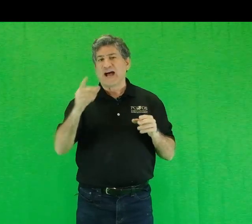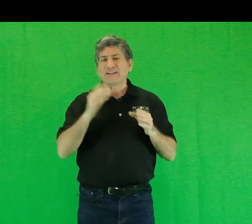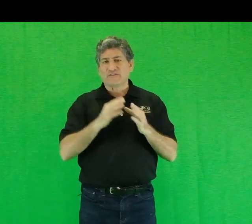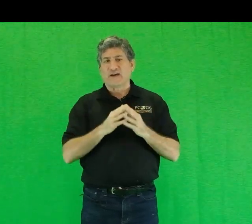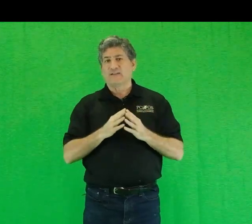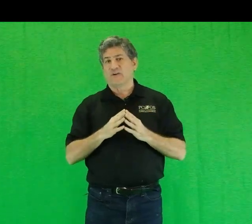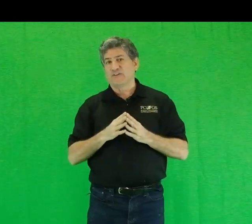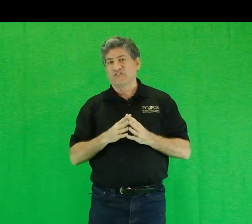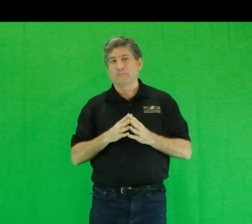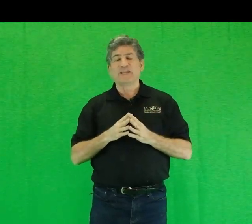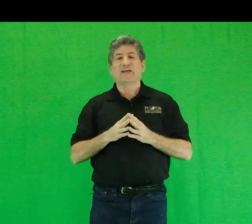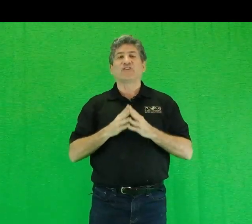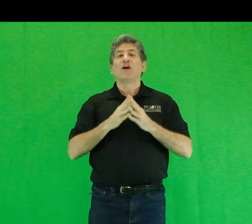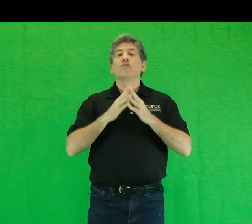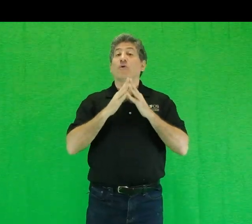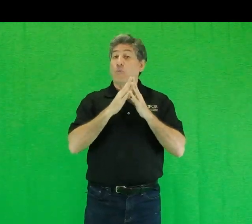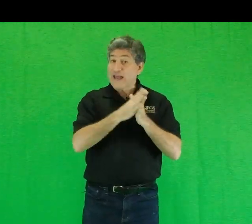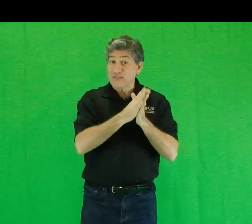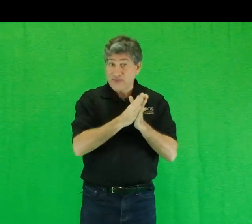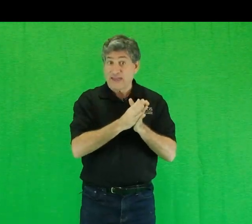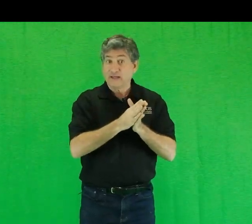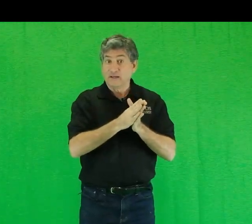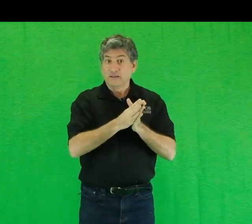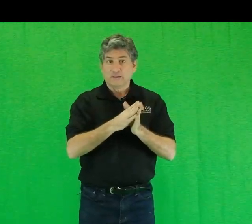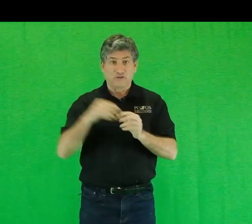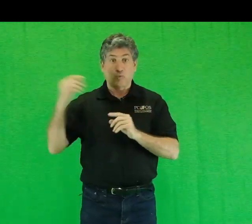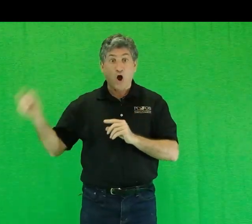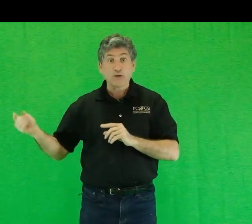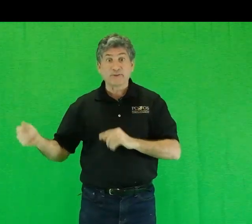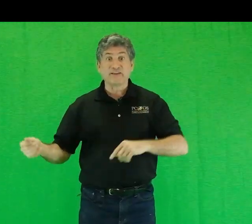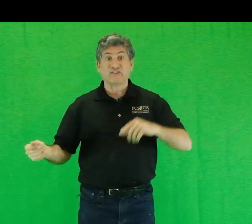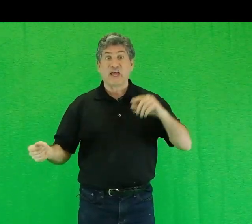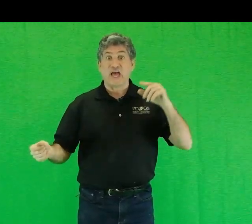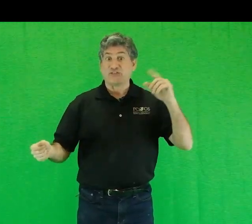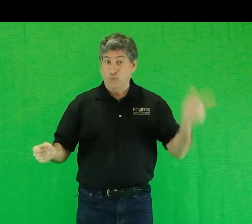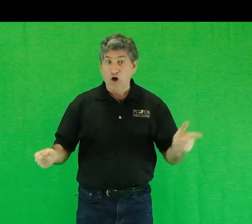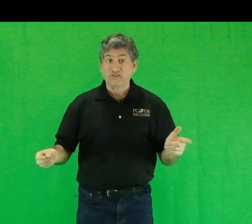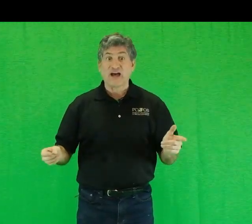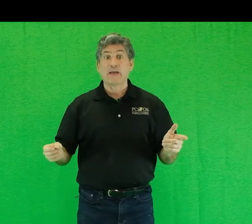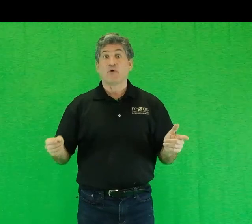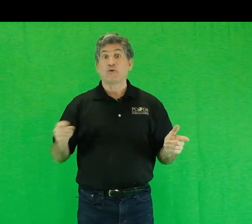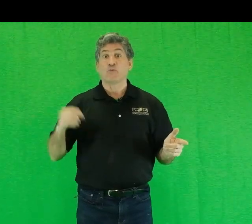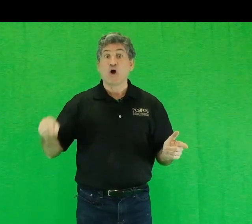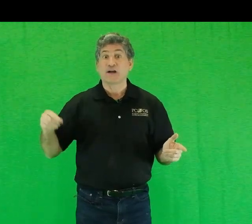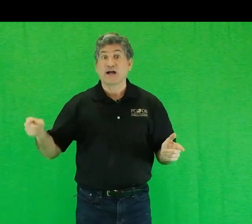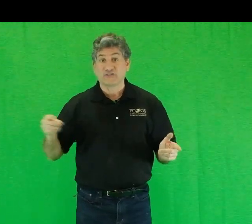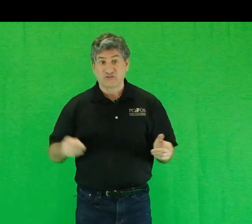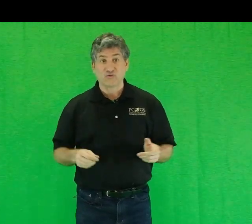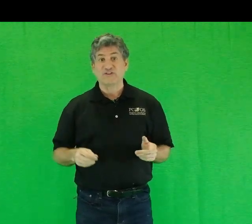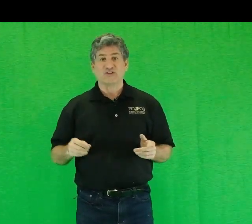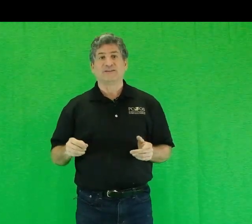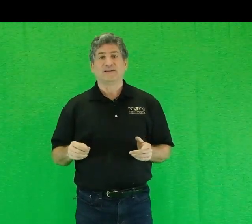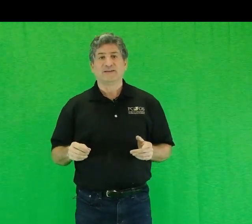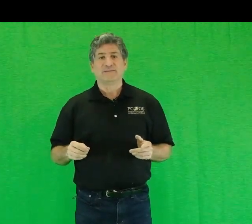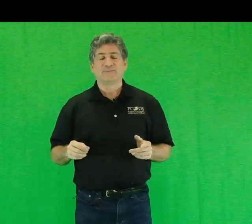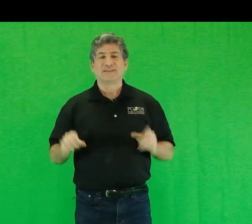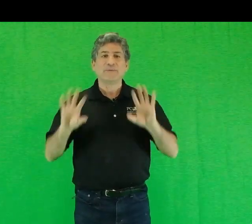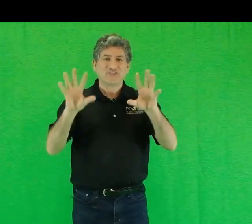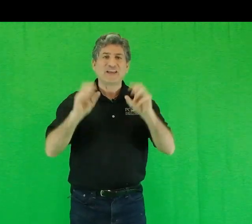I define very simply as the right thing in the wrong place at the wrong time or in the wrong concentration. Let me state